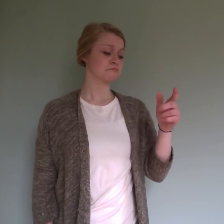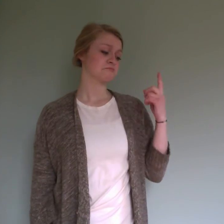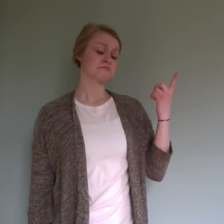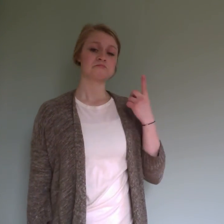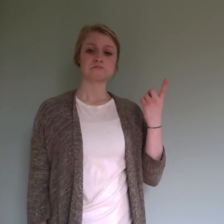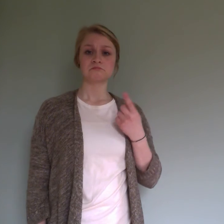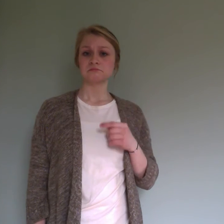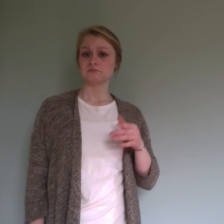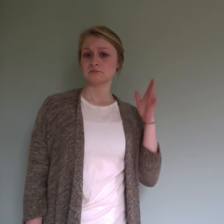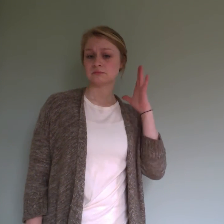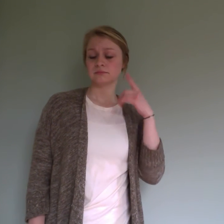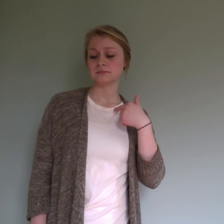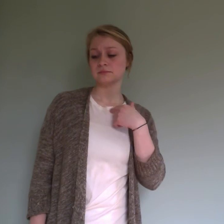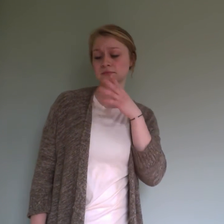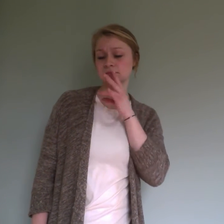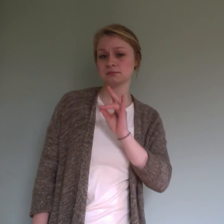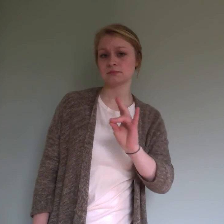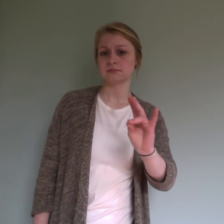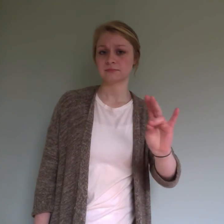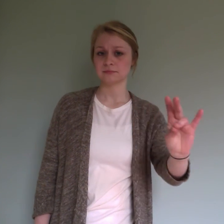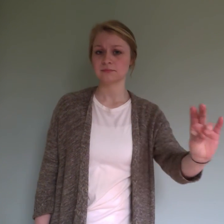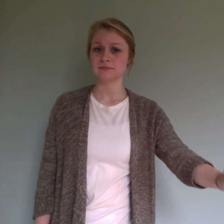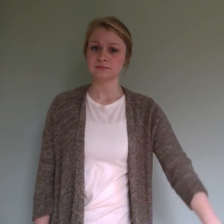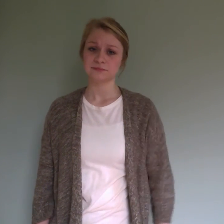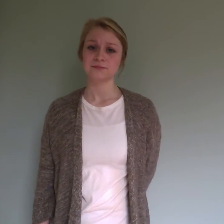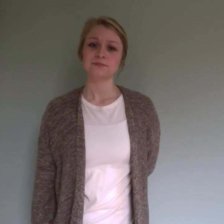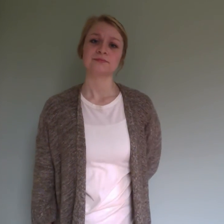lonely Once I was 7 years old